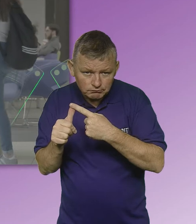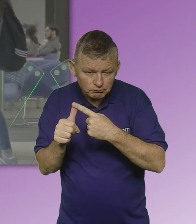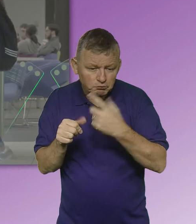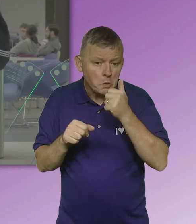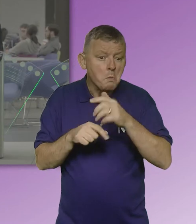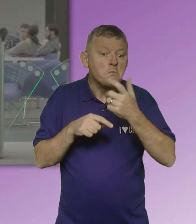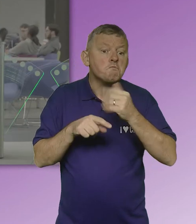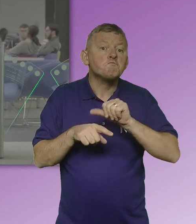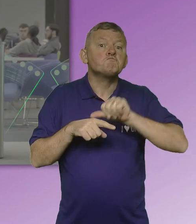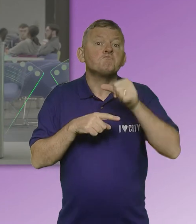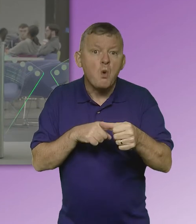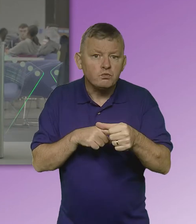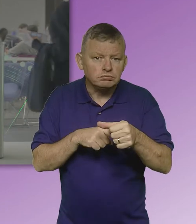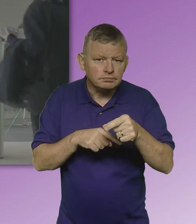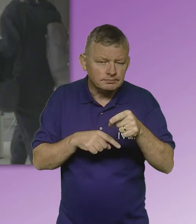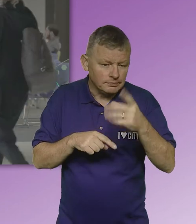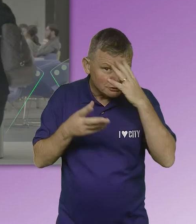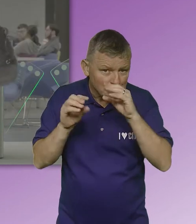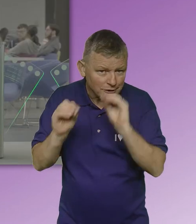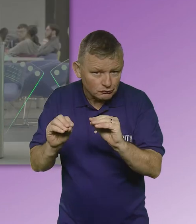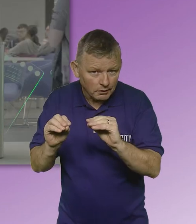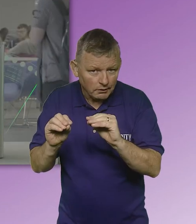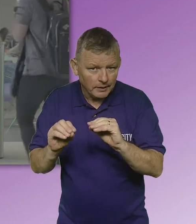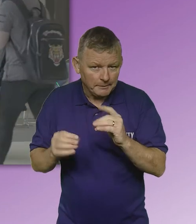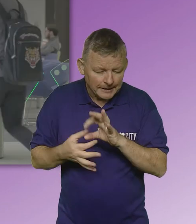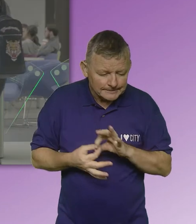post-education establishments such as colleges and universities